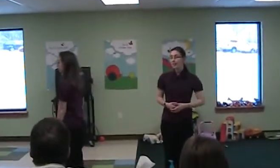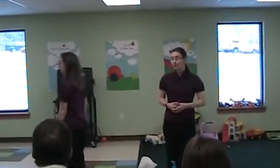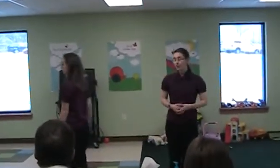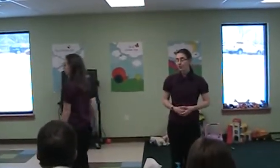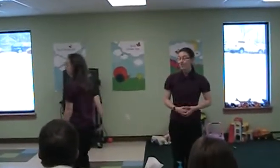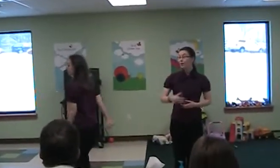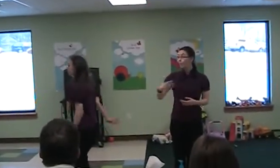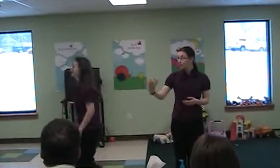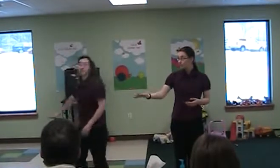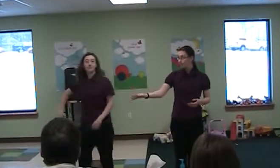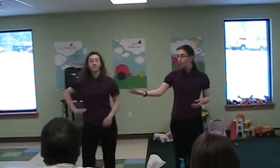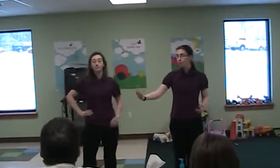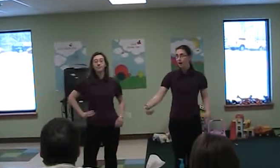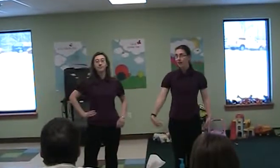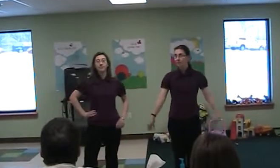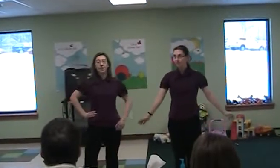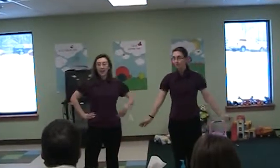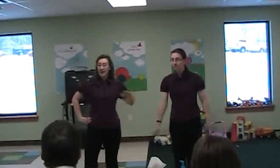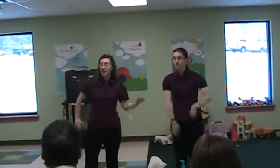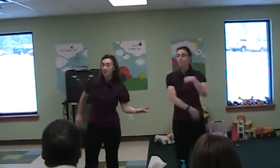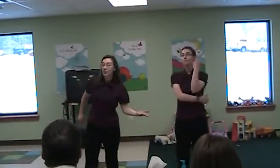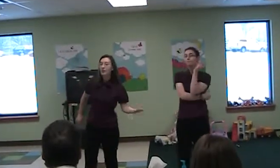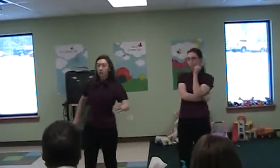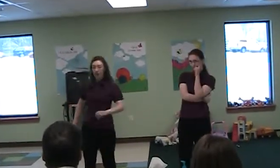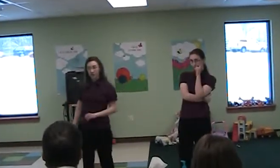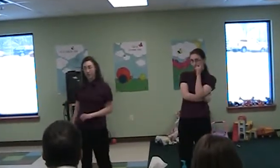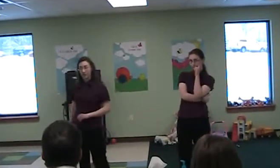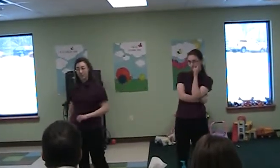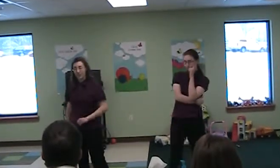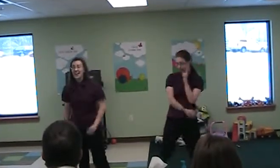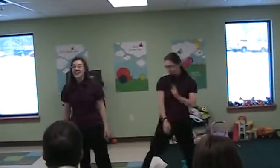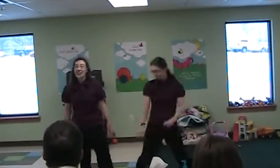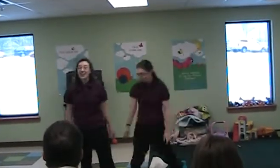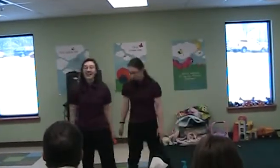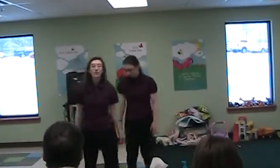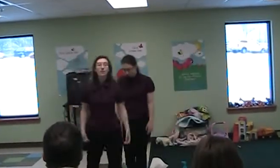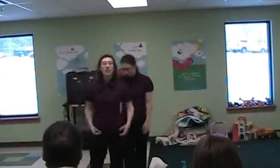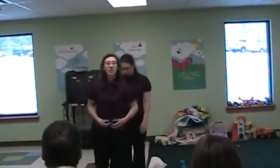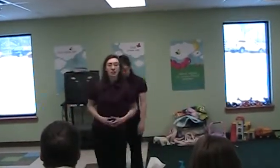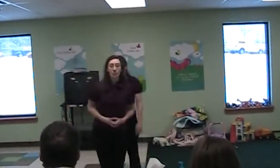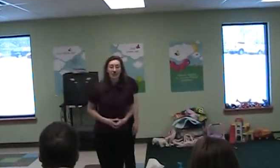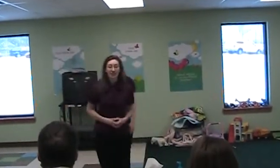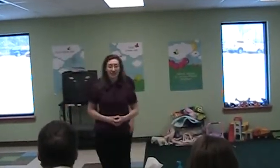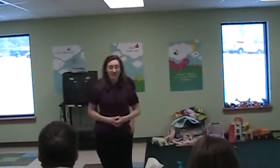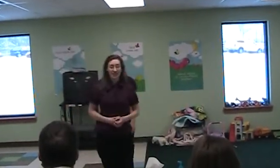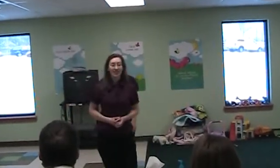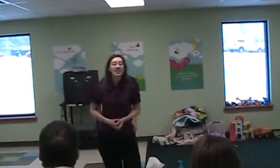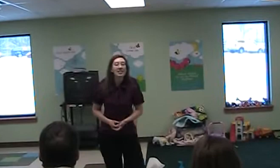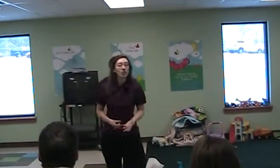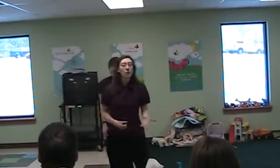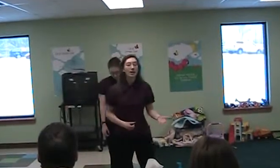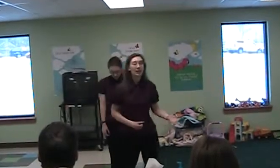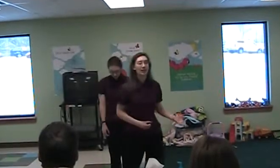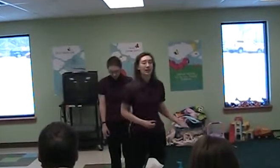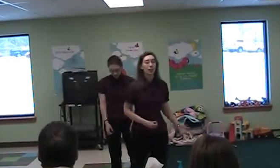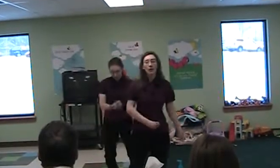tourists, Mr. Mark Twain and the doctor. They encounter many humorous incidents as they tour Italy with